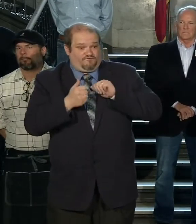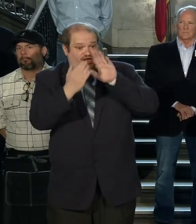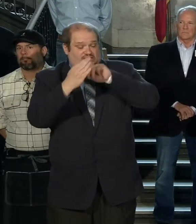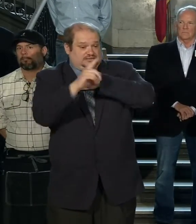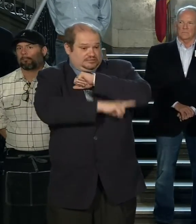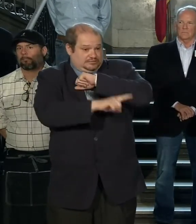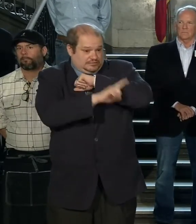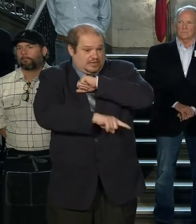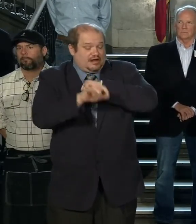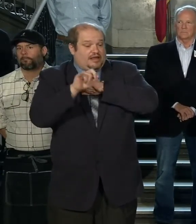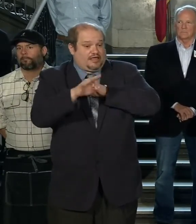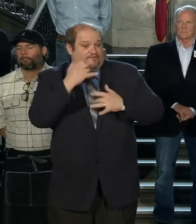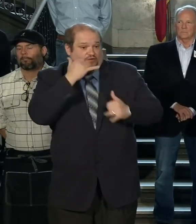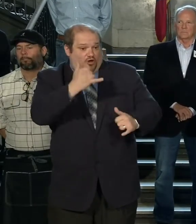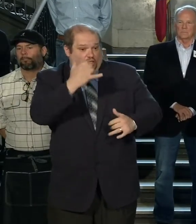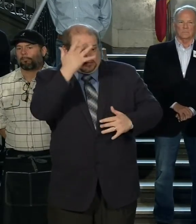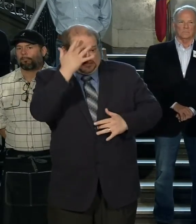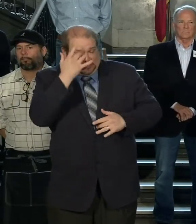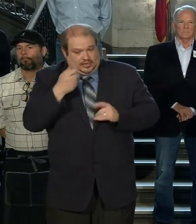that they call us? Uh,